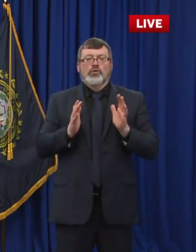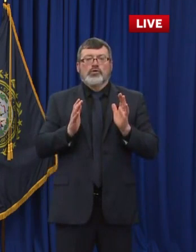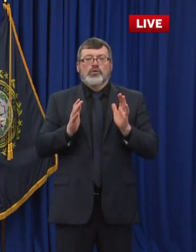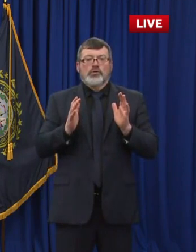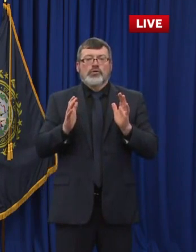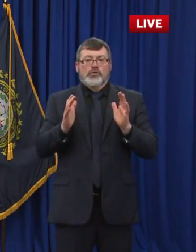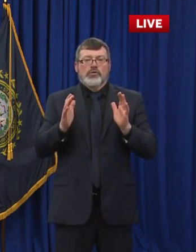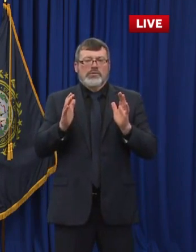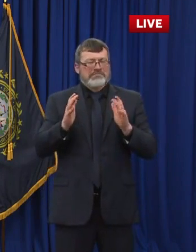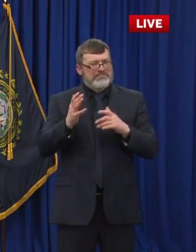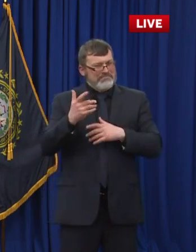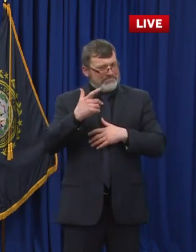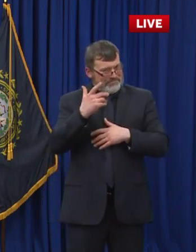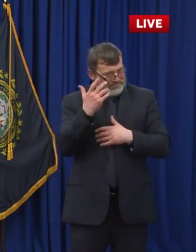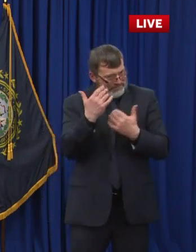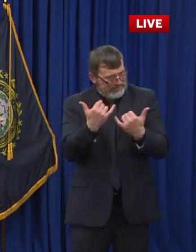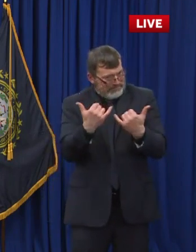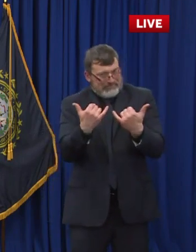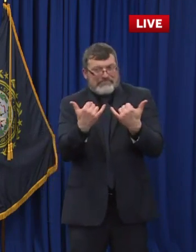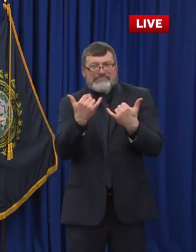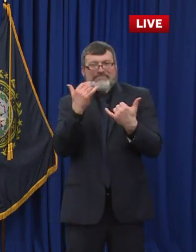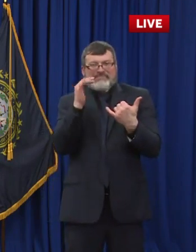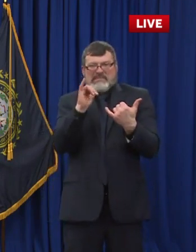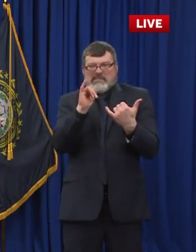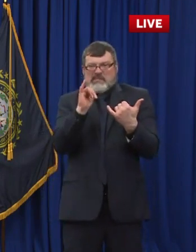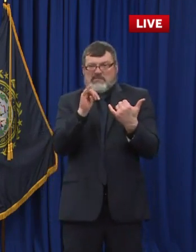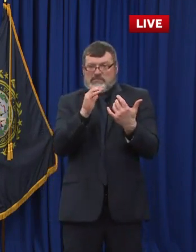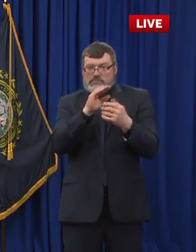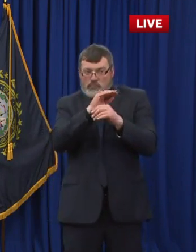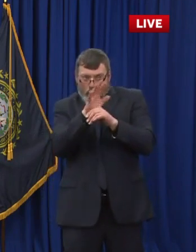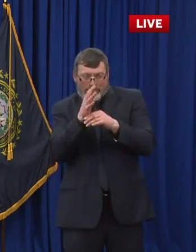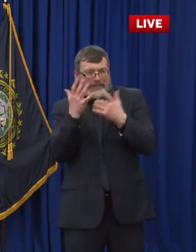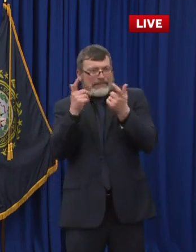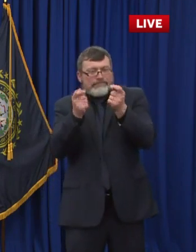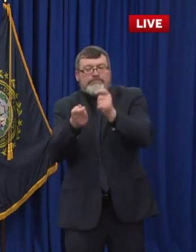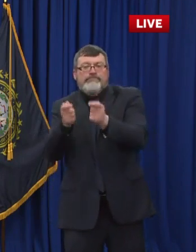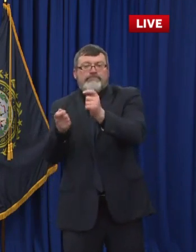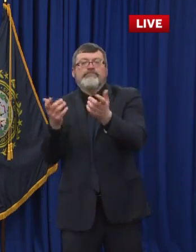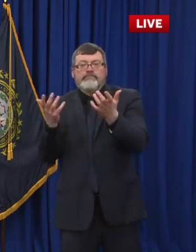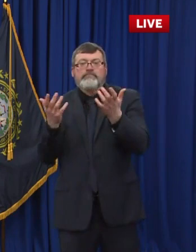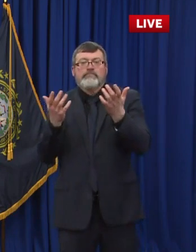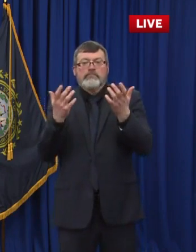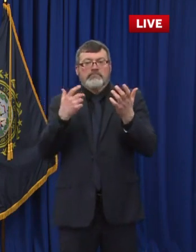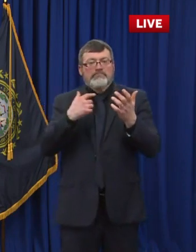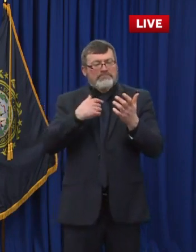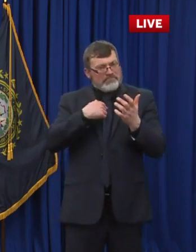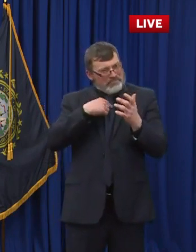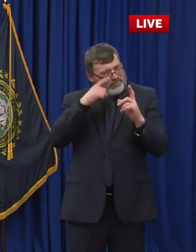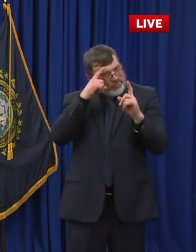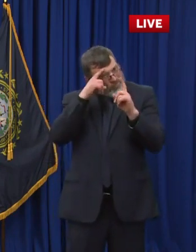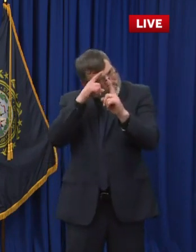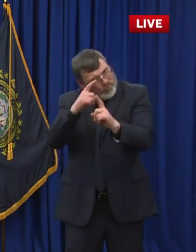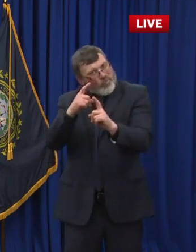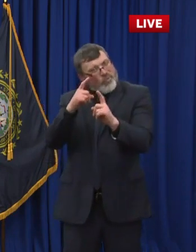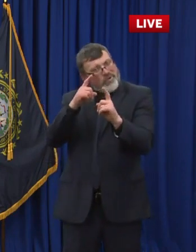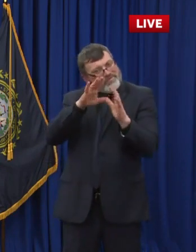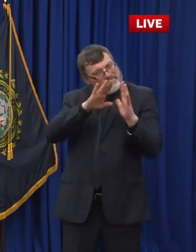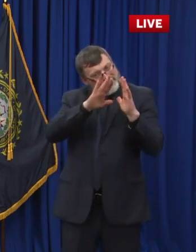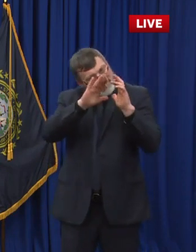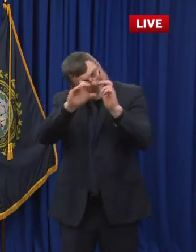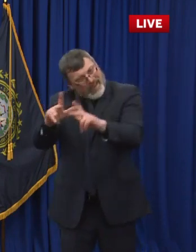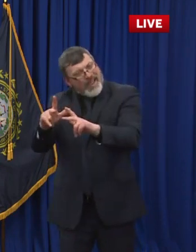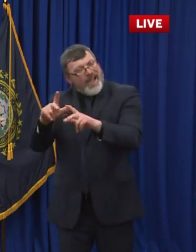if you will, and using the same tools that we have in the toolbox to ensure that schools stay open for these kids in more of a traditional sense. And with